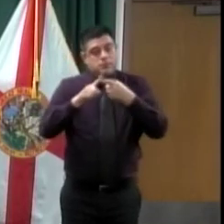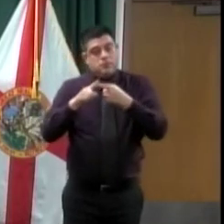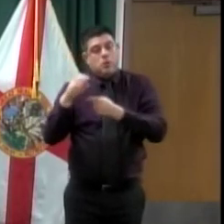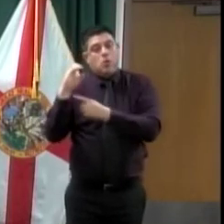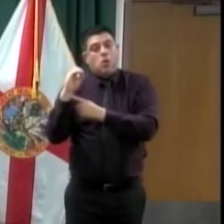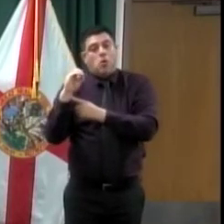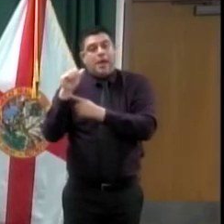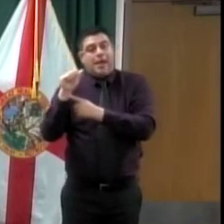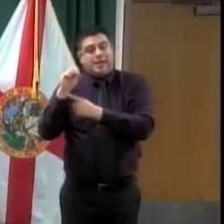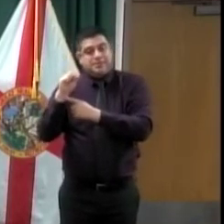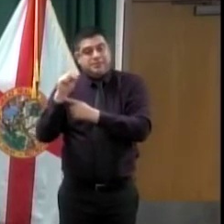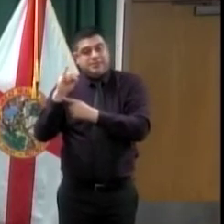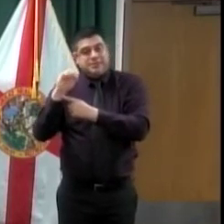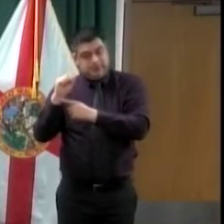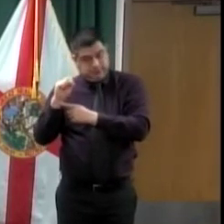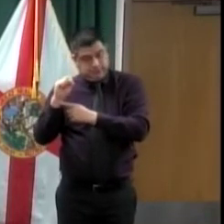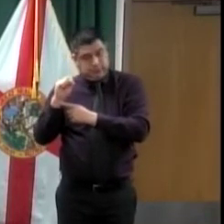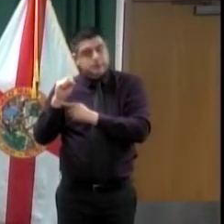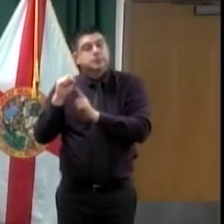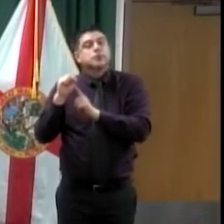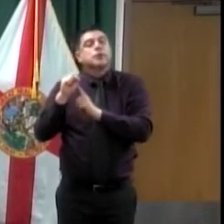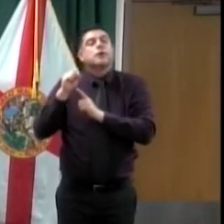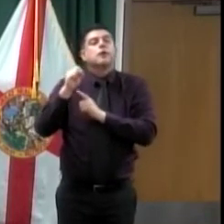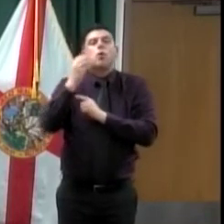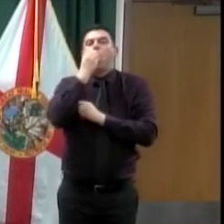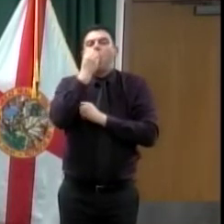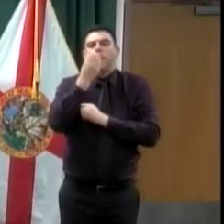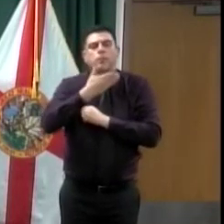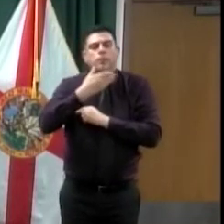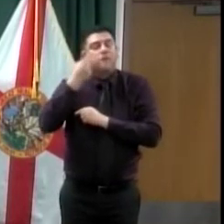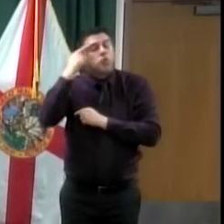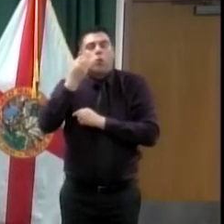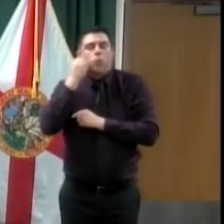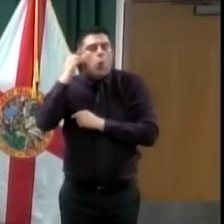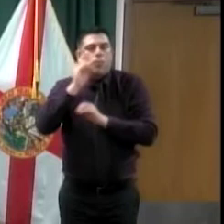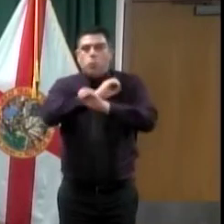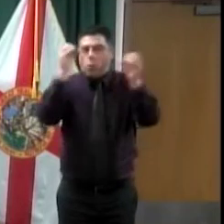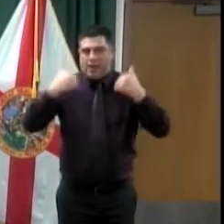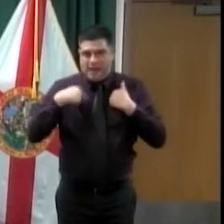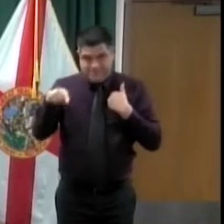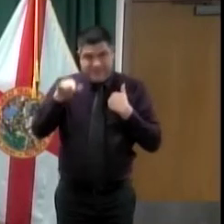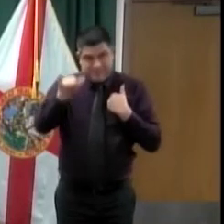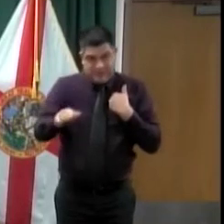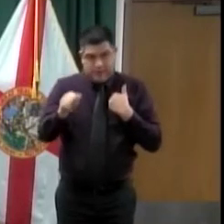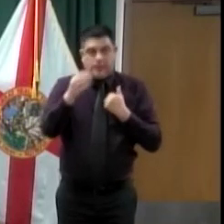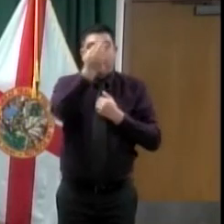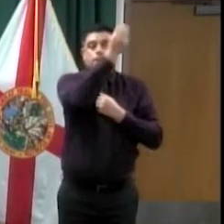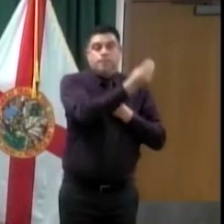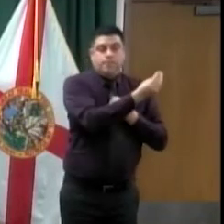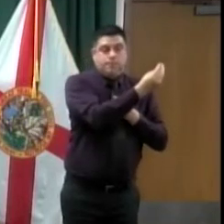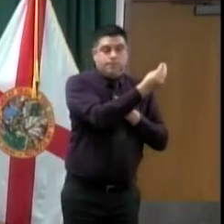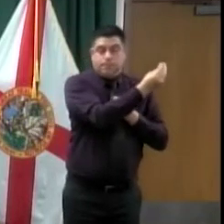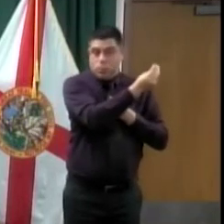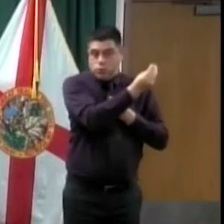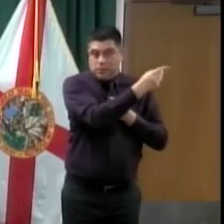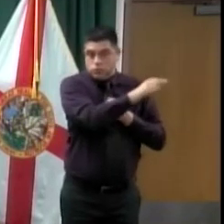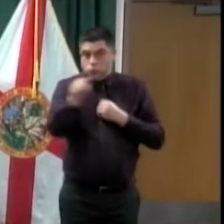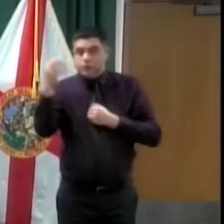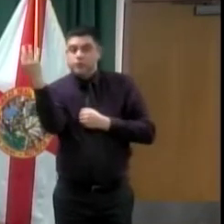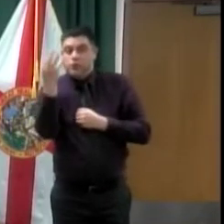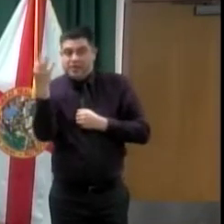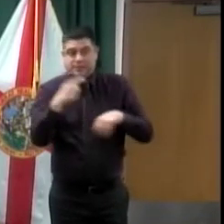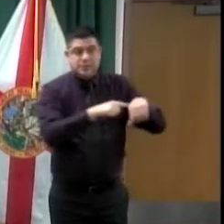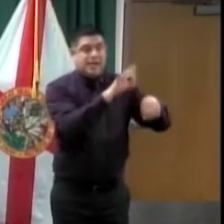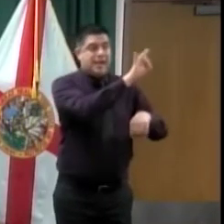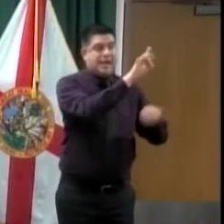drop-in center. It is open Monday through Friday from 8 a.m. to 12 p.m. Some of the services we are